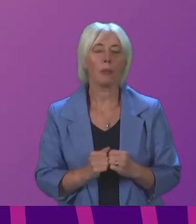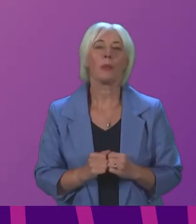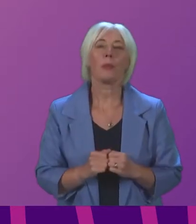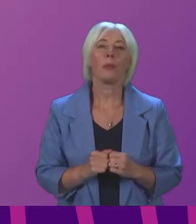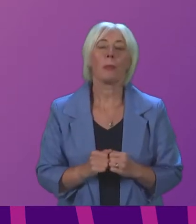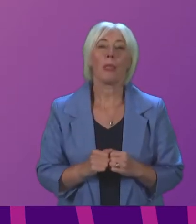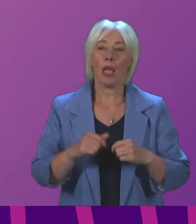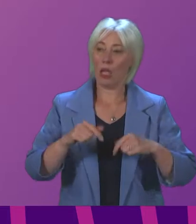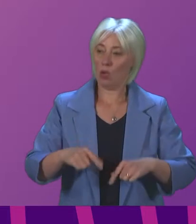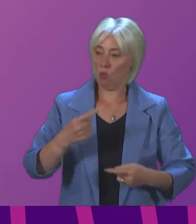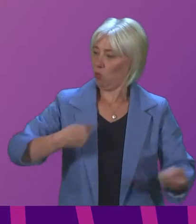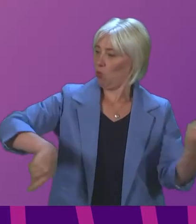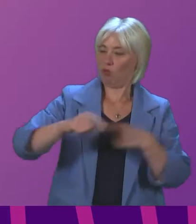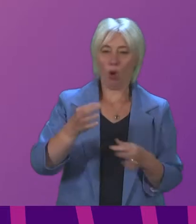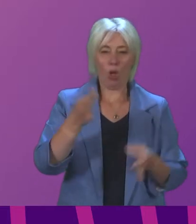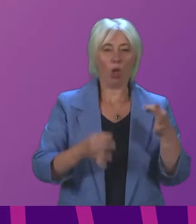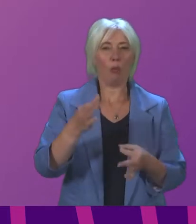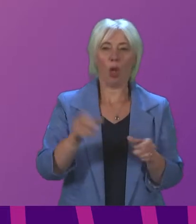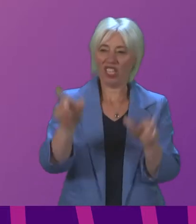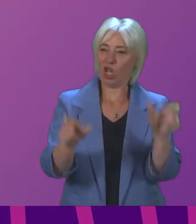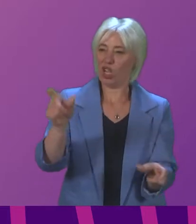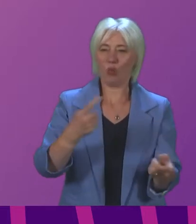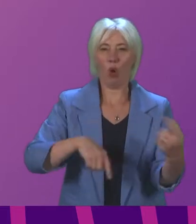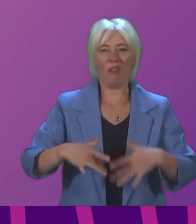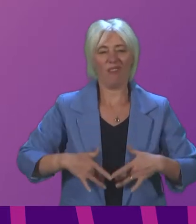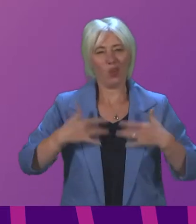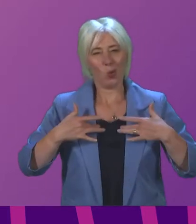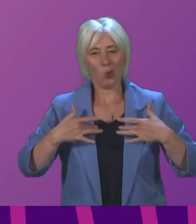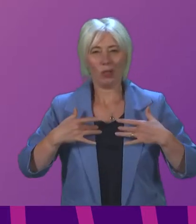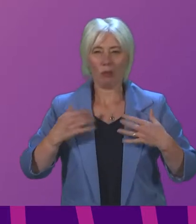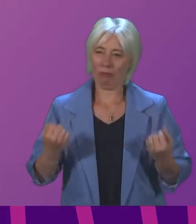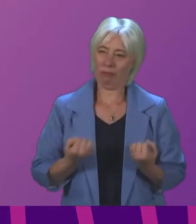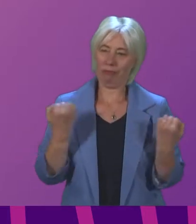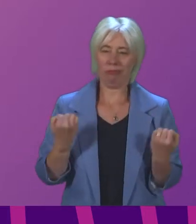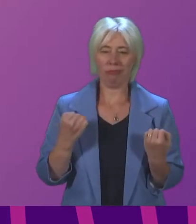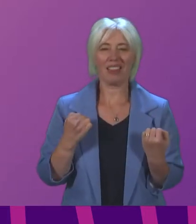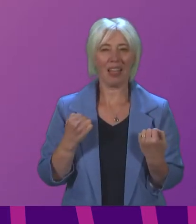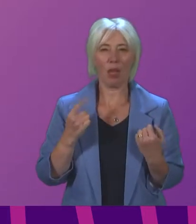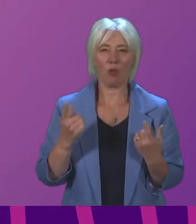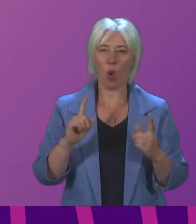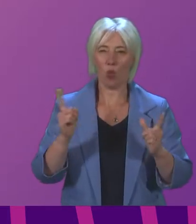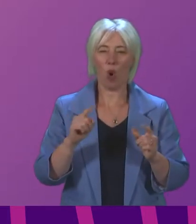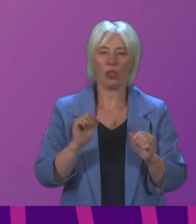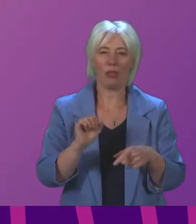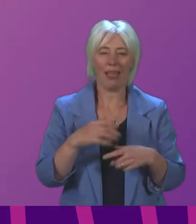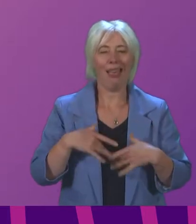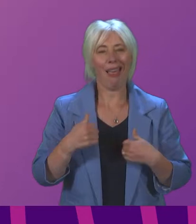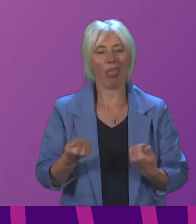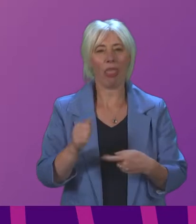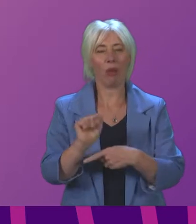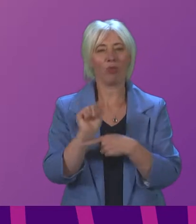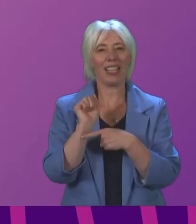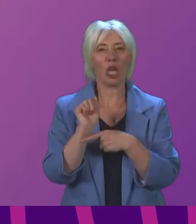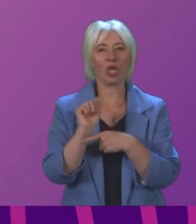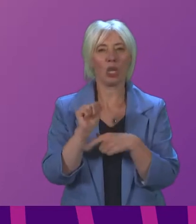As politicians we all have strong opinions and differing views as to what baseline health protection measures the Scottish